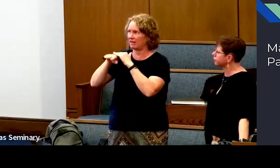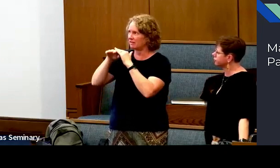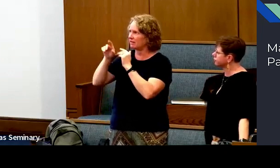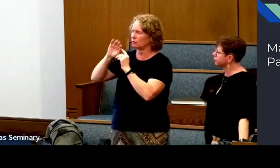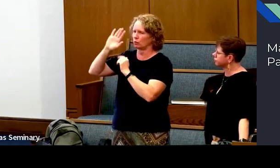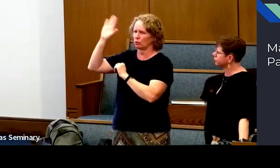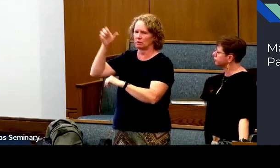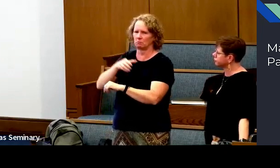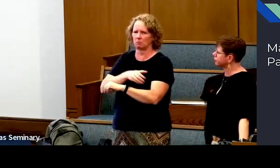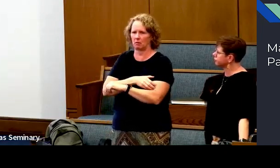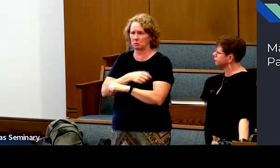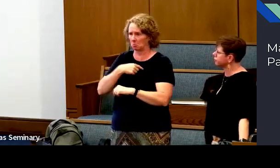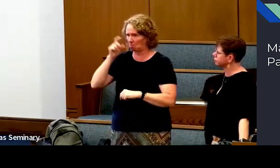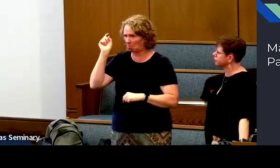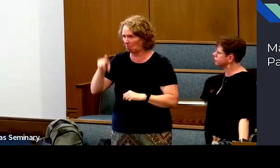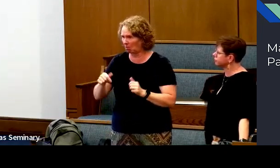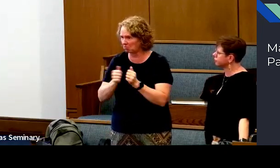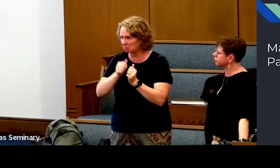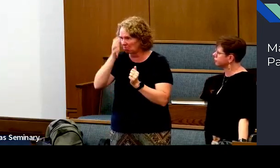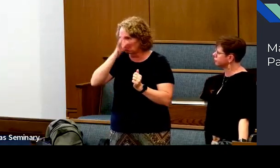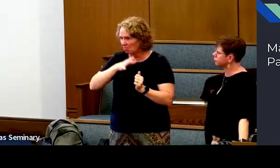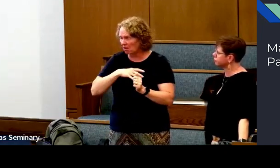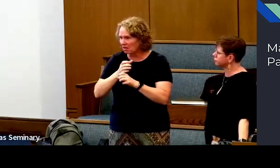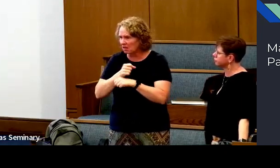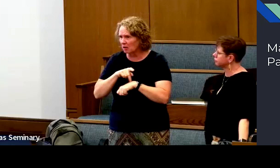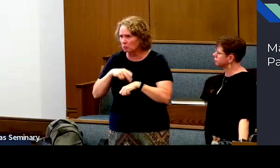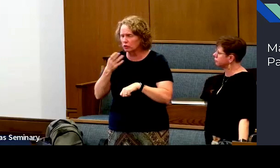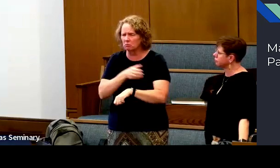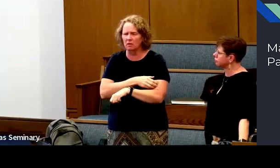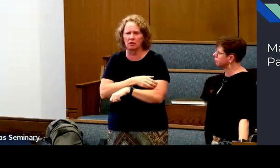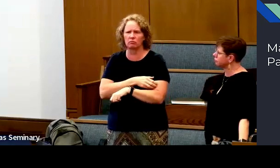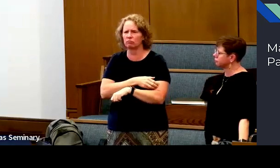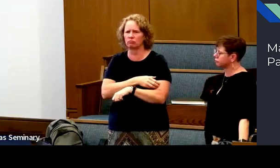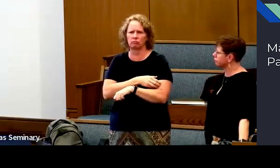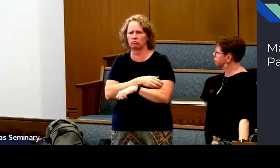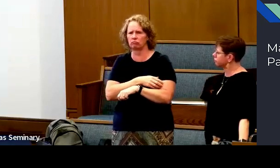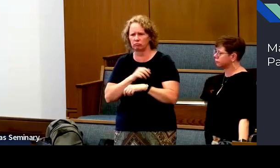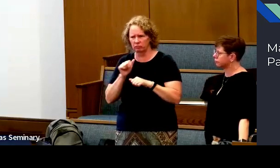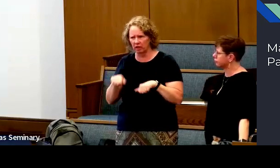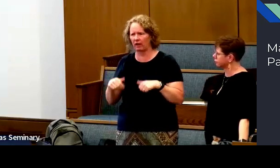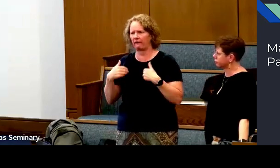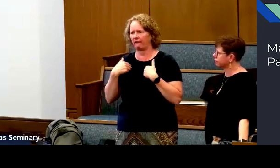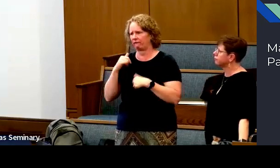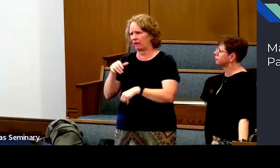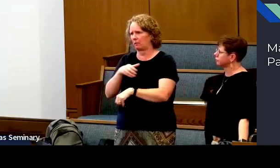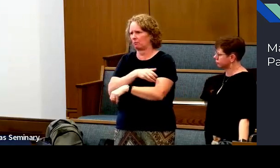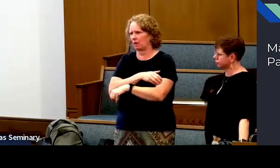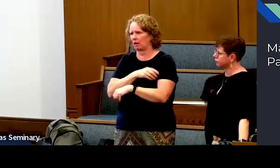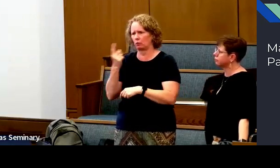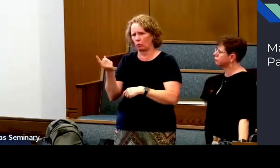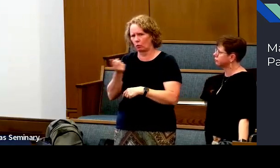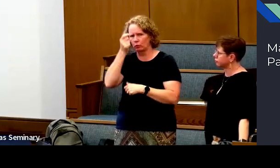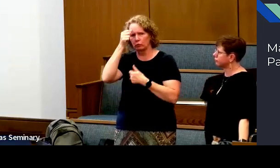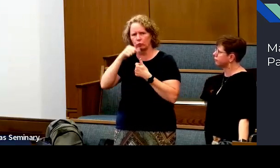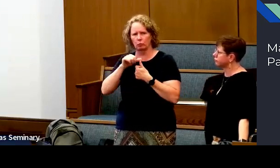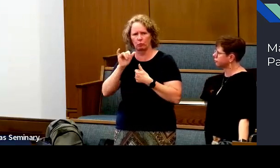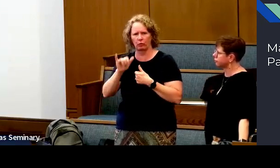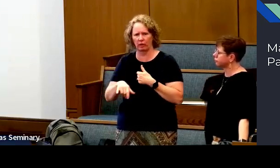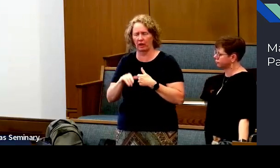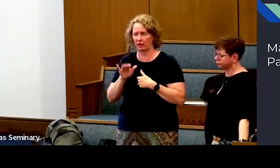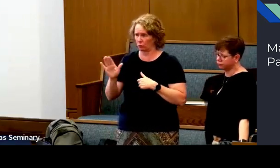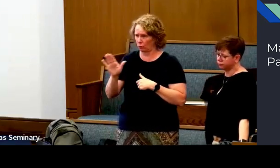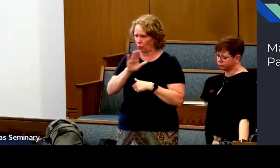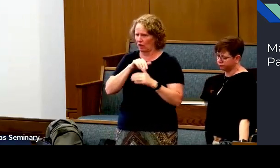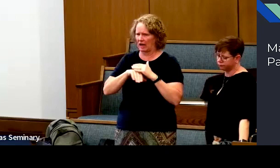There is priesthood power. There's access to his power. You do not have to be with a man to have access to the power of the